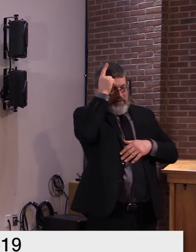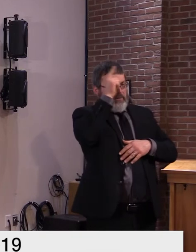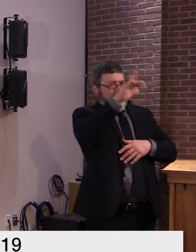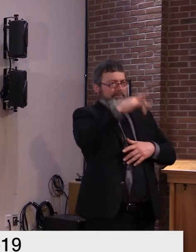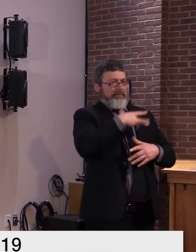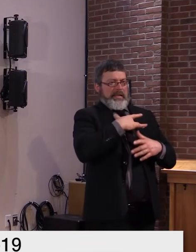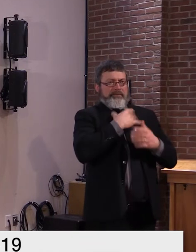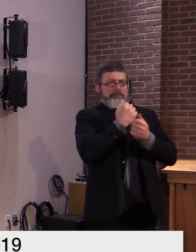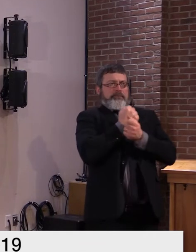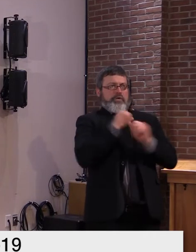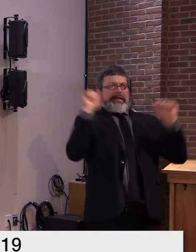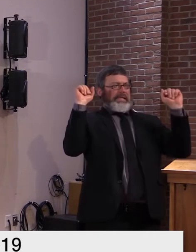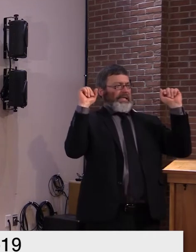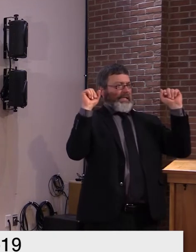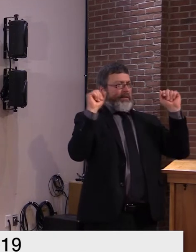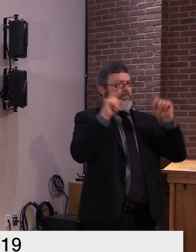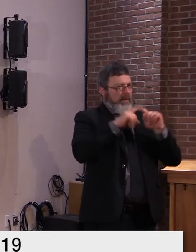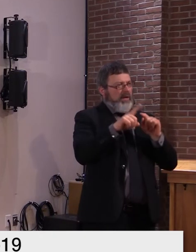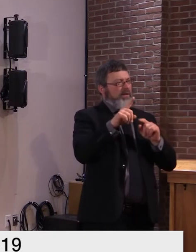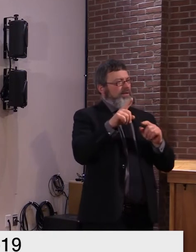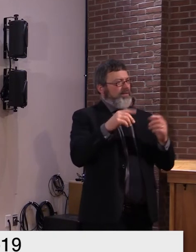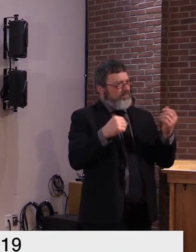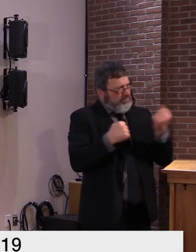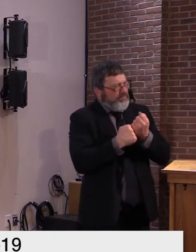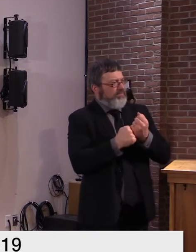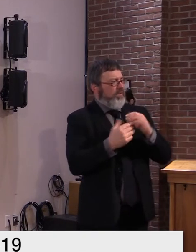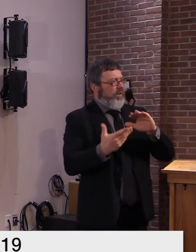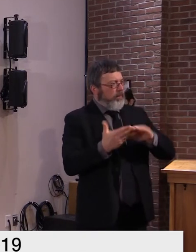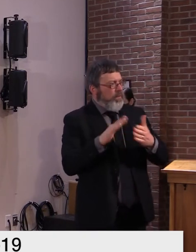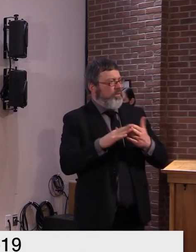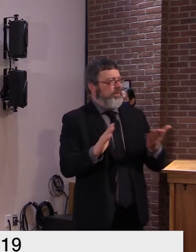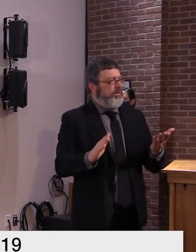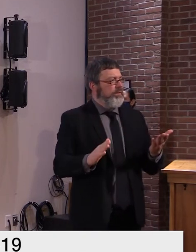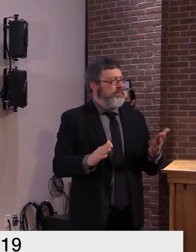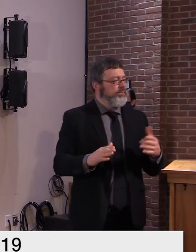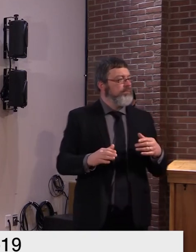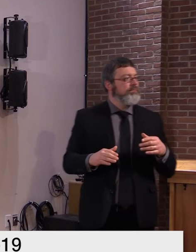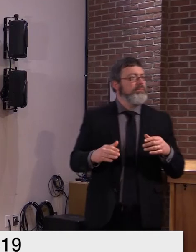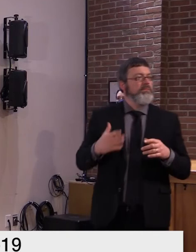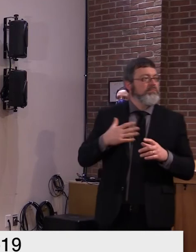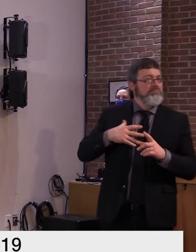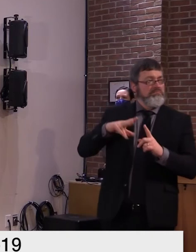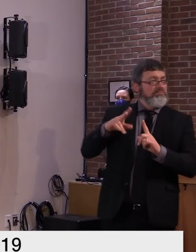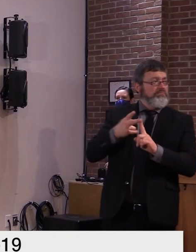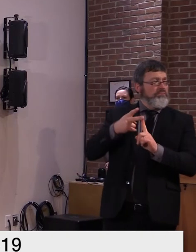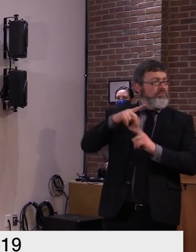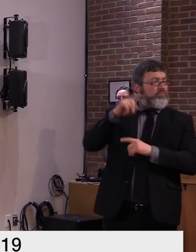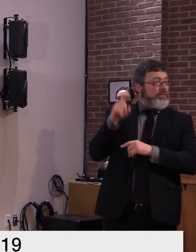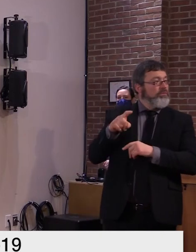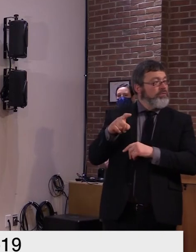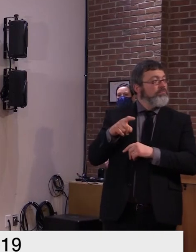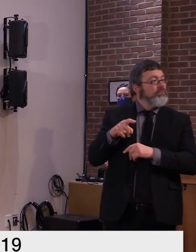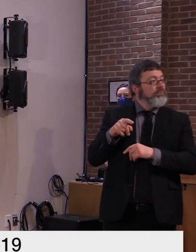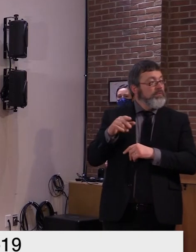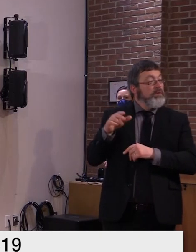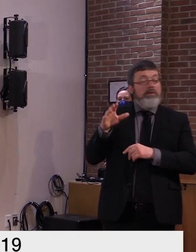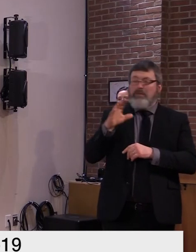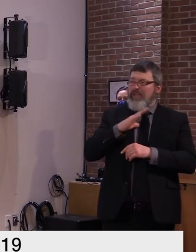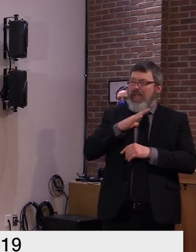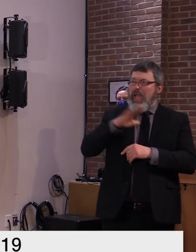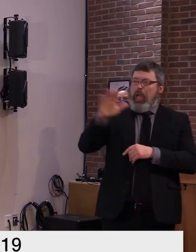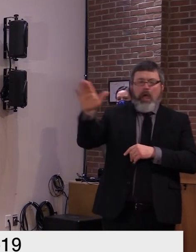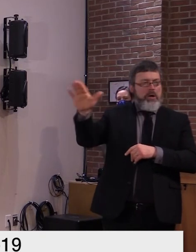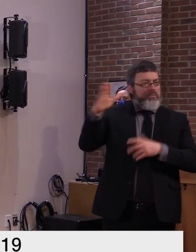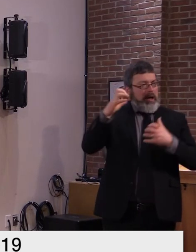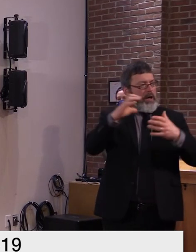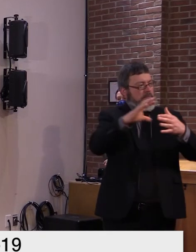All right. And as for residents of Stanford who are concerned about this, I mean, do you have any message for them? Or have you been in contact with folks from Stanford